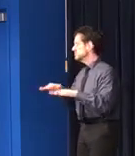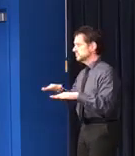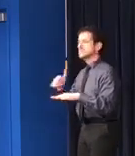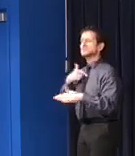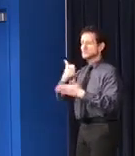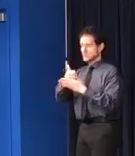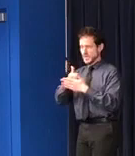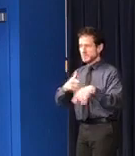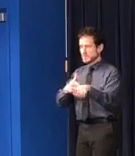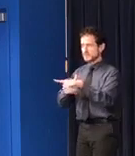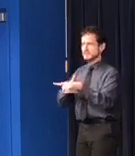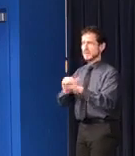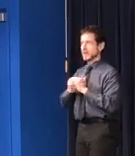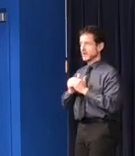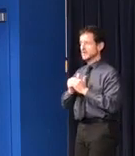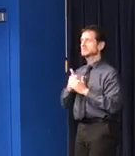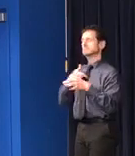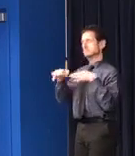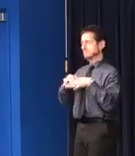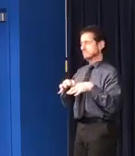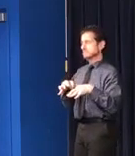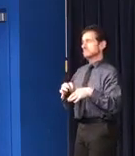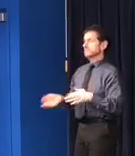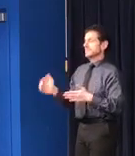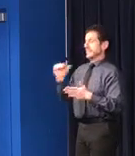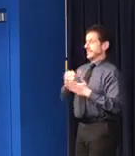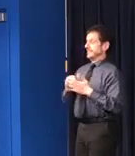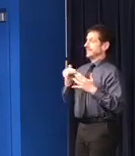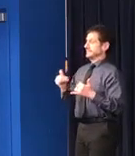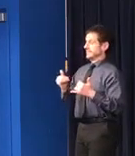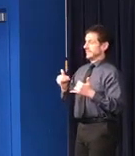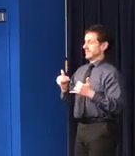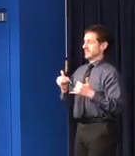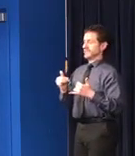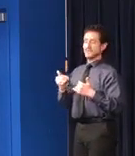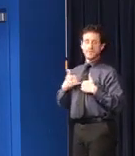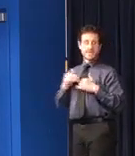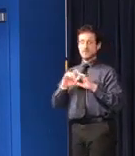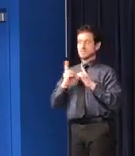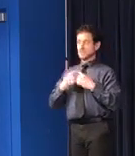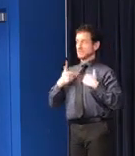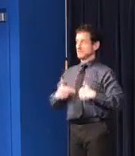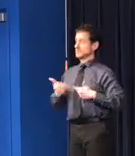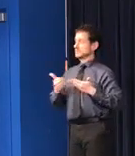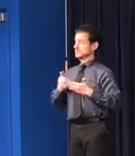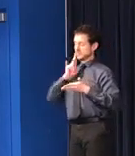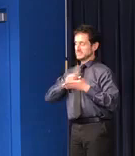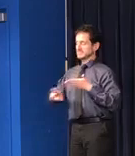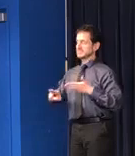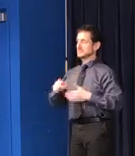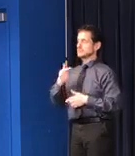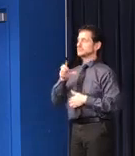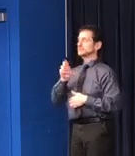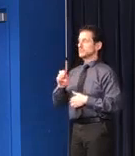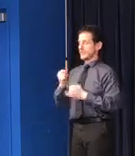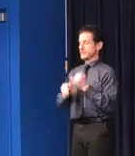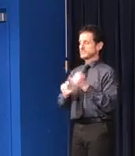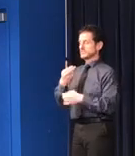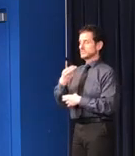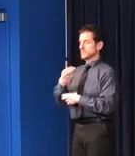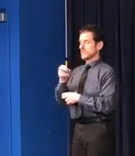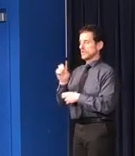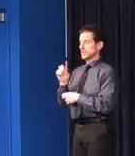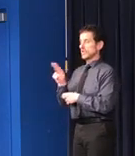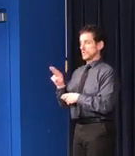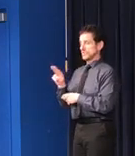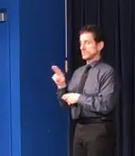I'm glad to be joined today for the second day in a row by our Department of Human Services Secretary, Grace Ho, whose